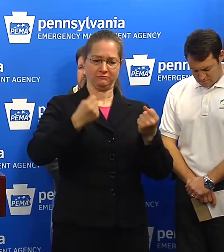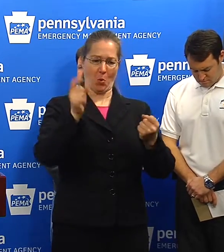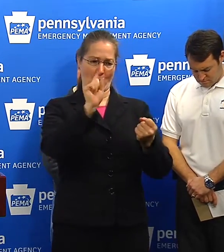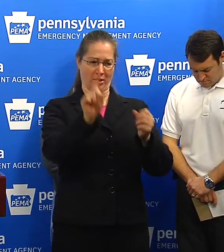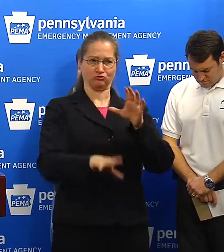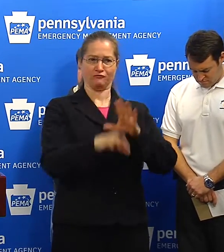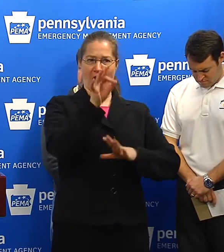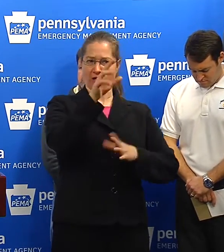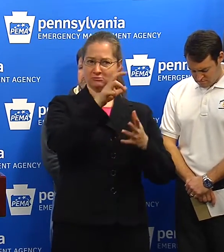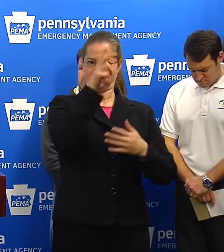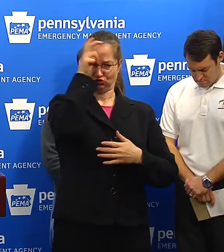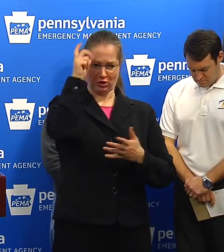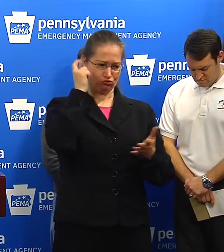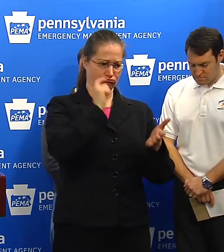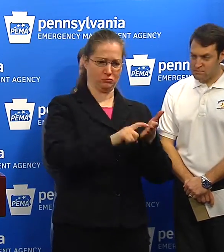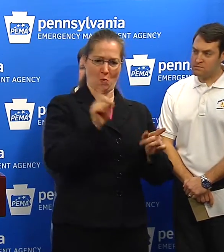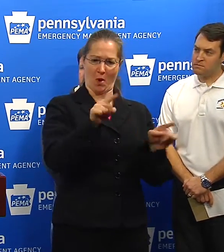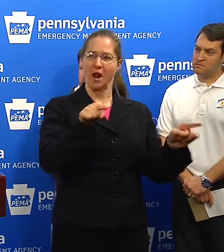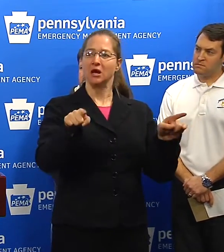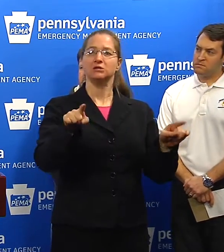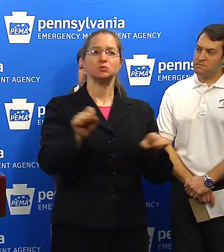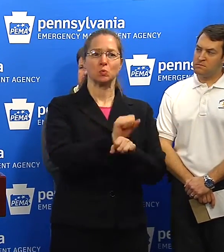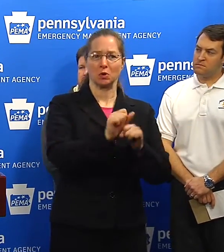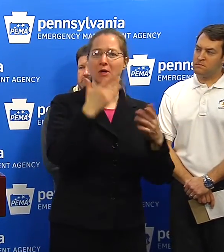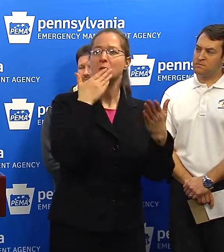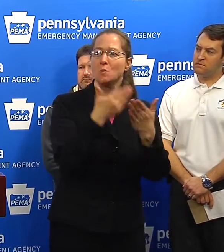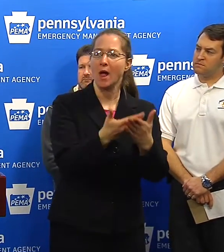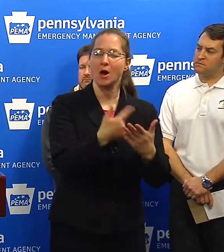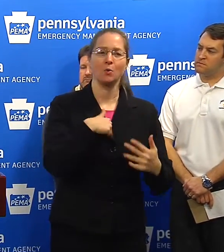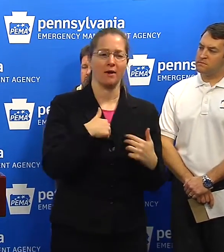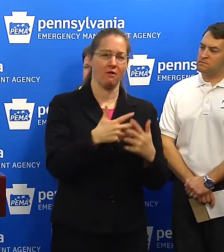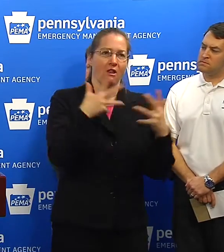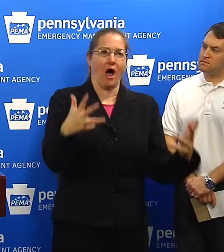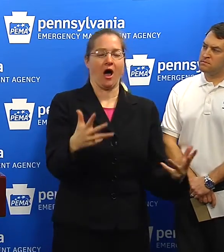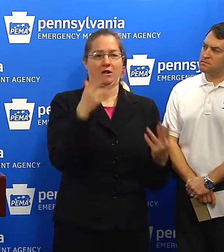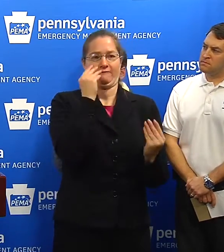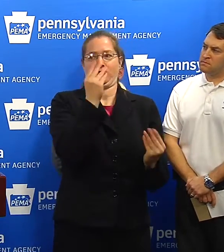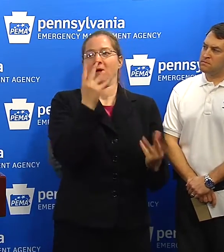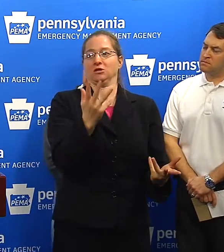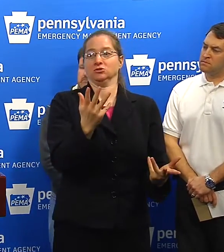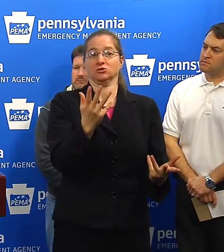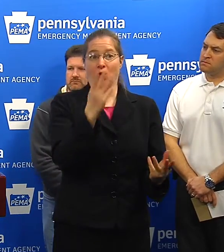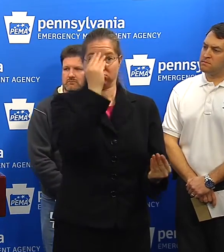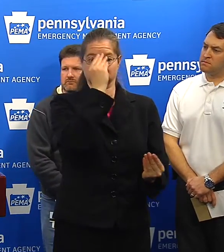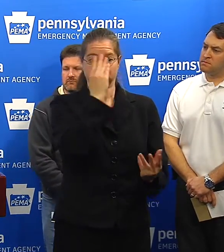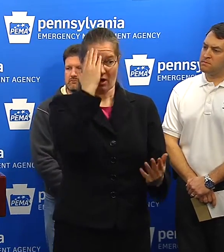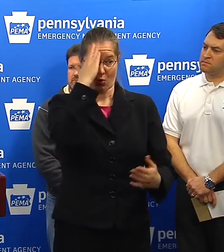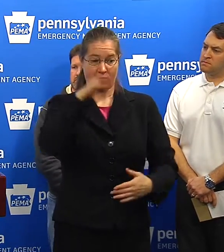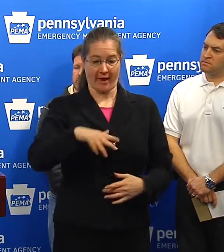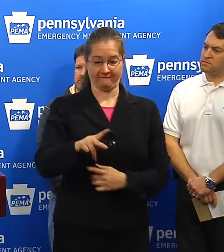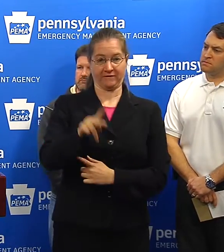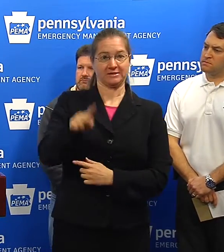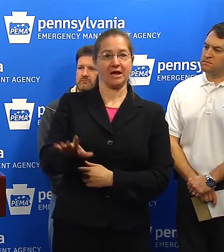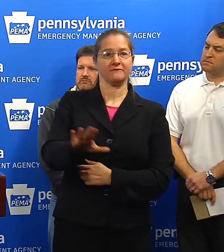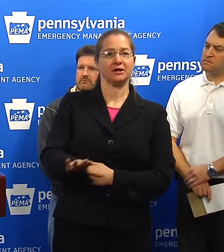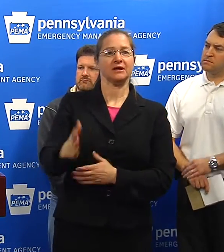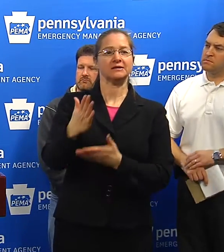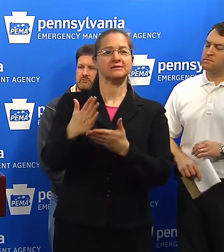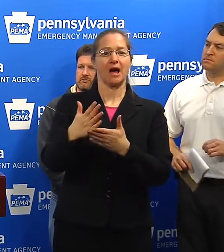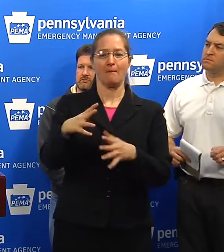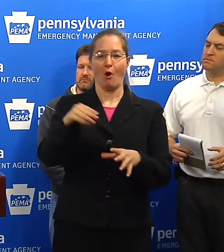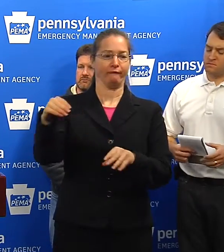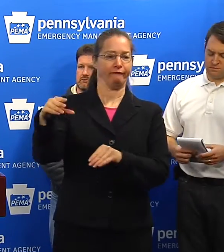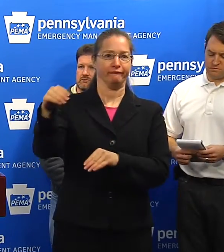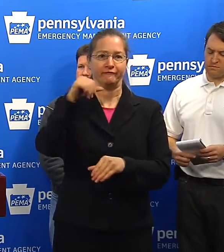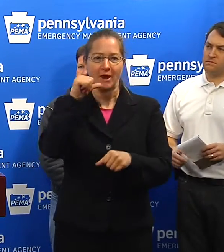It's working very well. We're getting a lot of good information. I will say I do know that in the Philadelphia area there were some outages today.